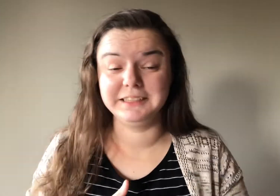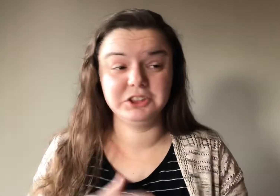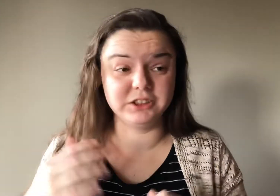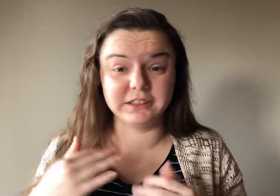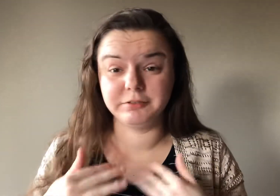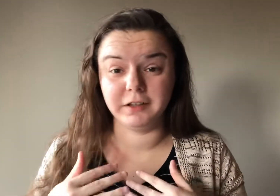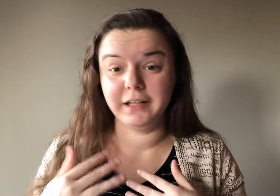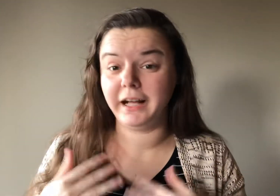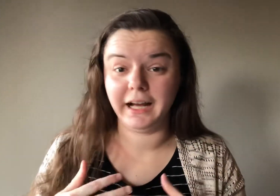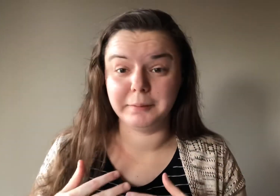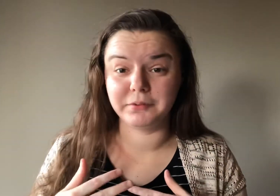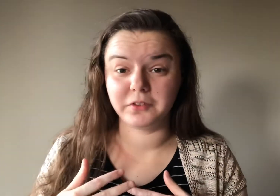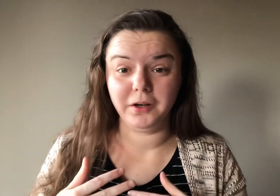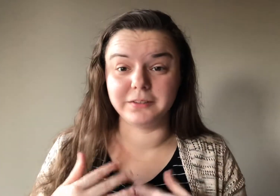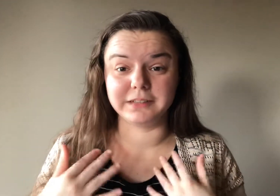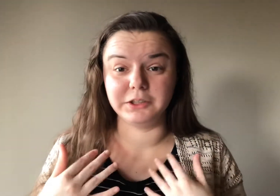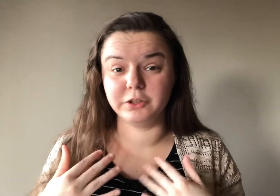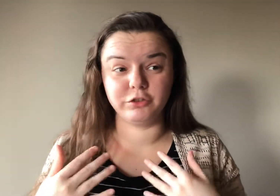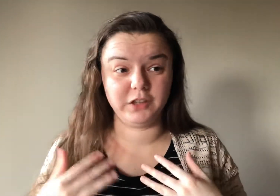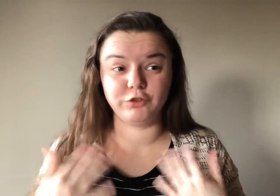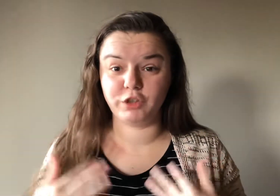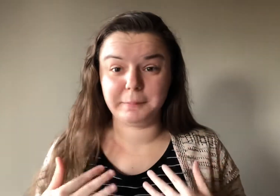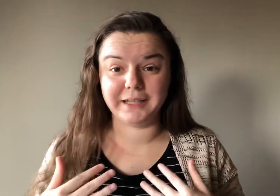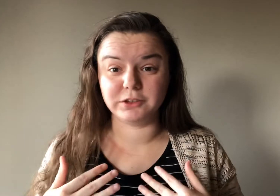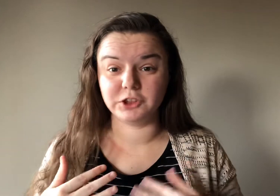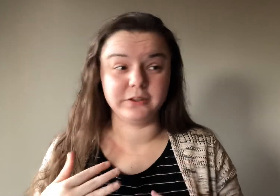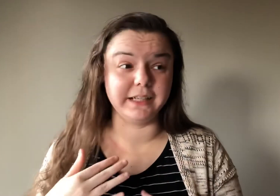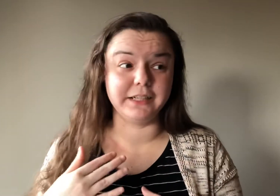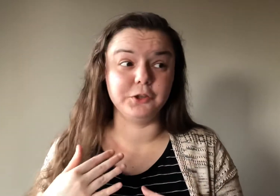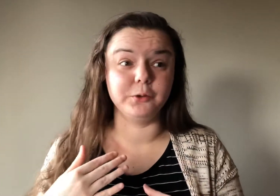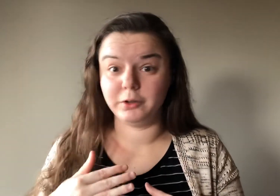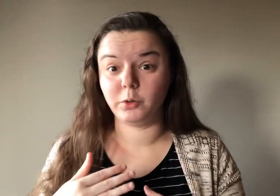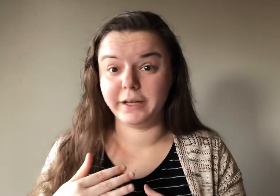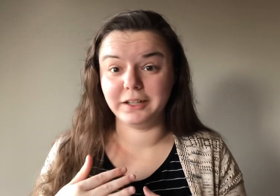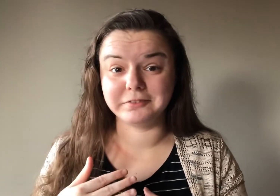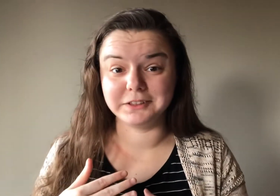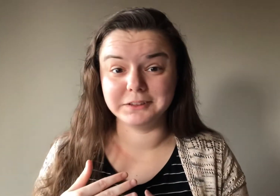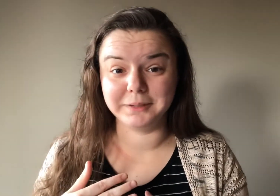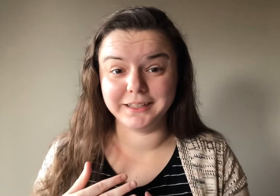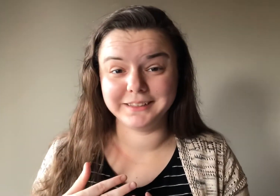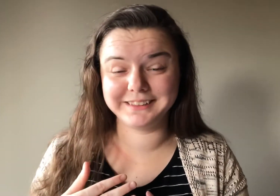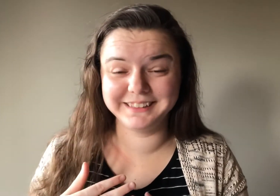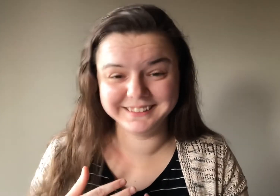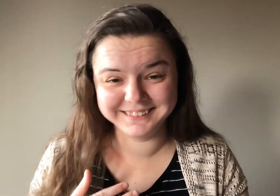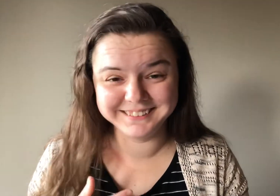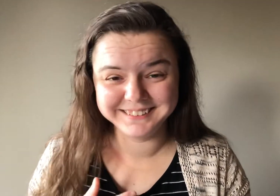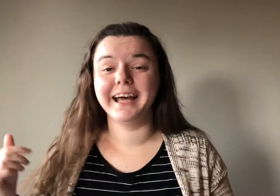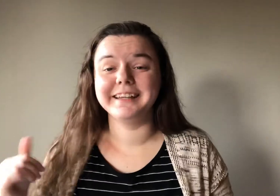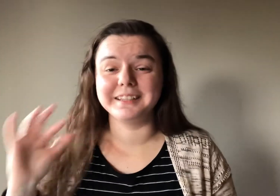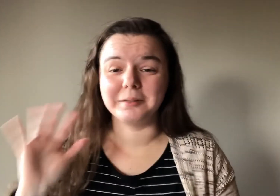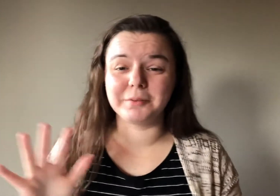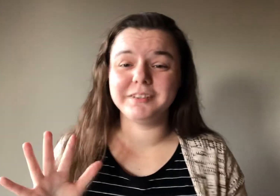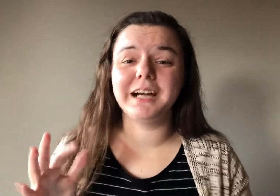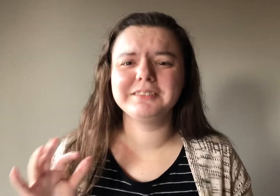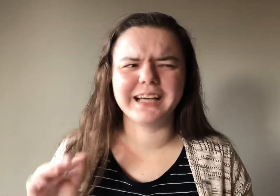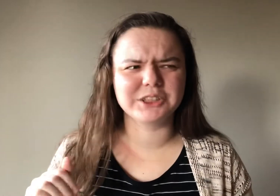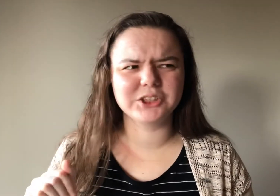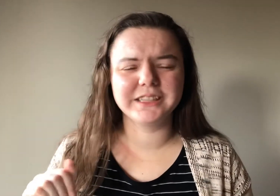And it's just a fun hype song that you can just like jam out to. And I do quite often, to be honest. And then number five is actually